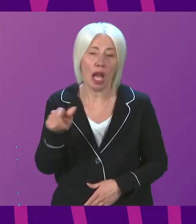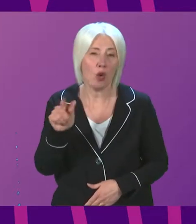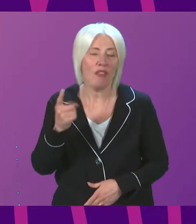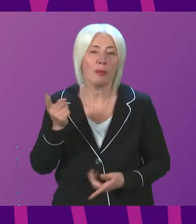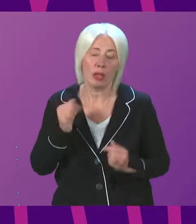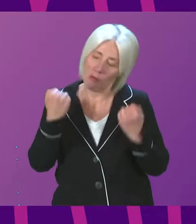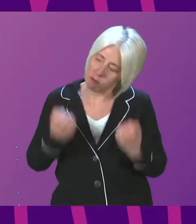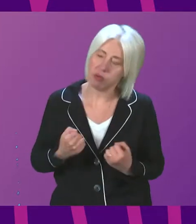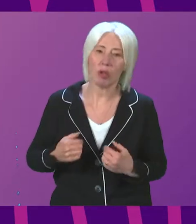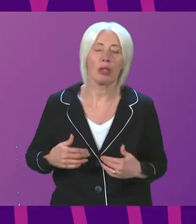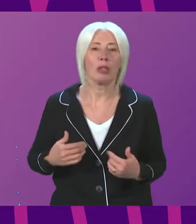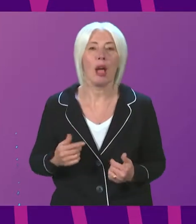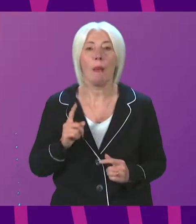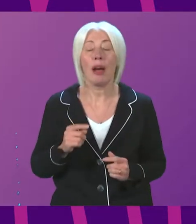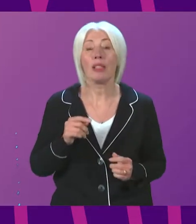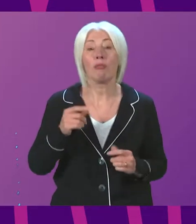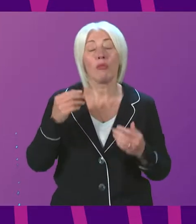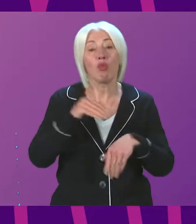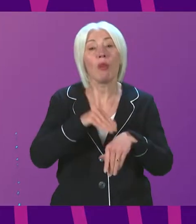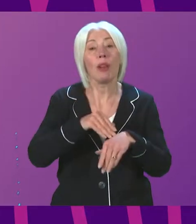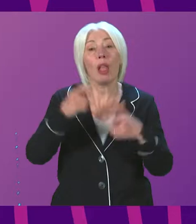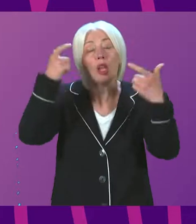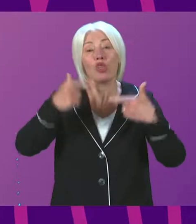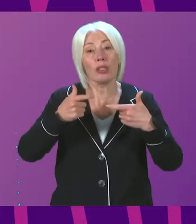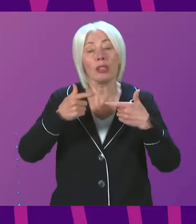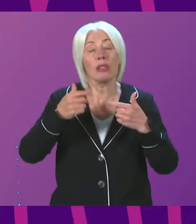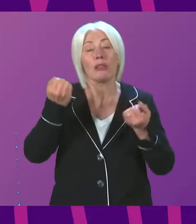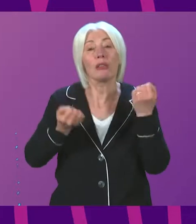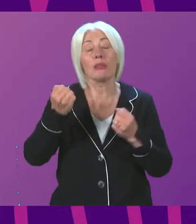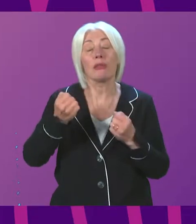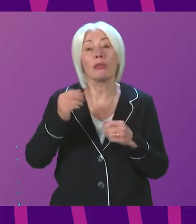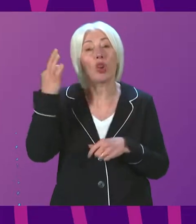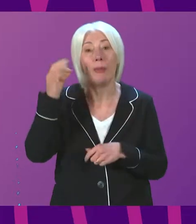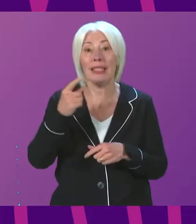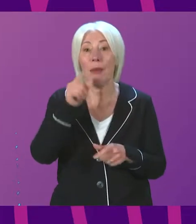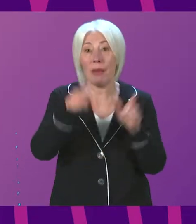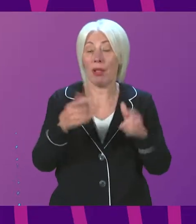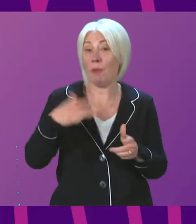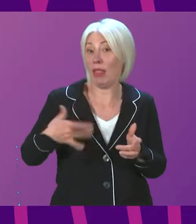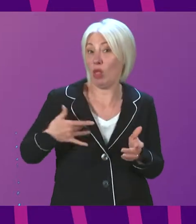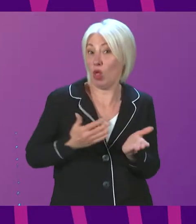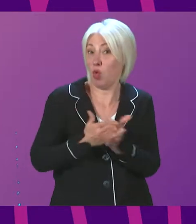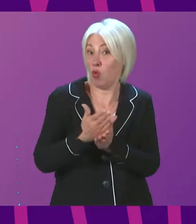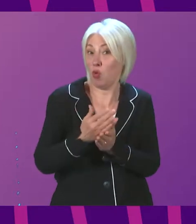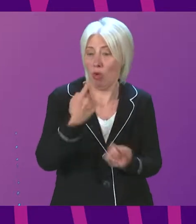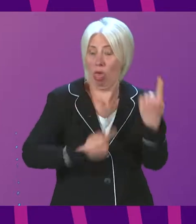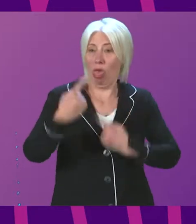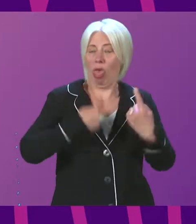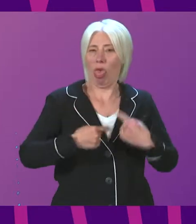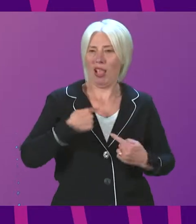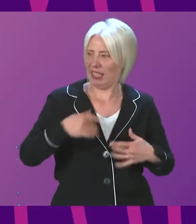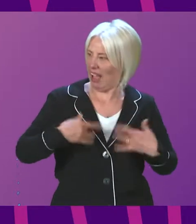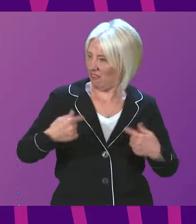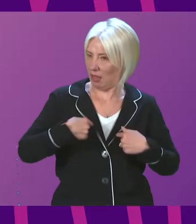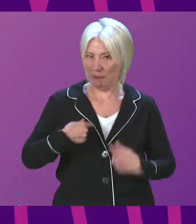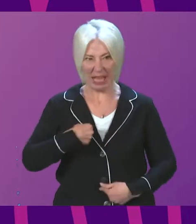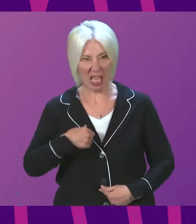point but at the Criminal Justice Committee we heard from survivors of rape and sexual assault who said they felt as if they were being treated as